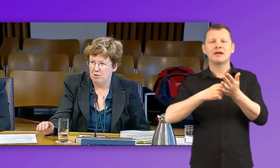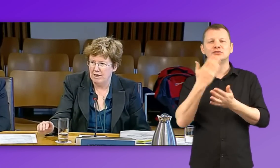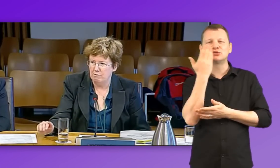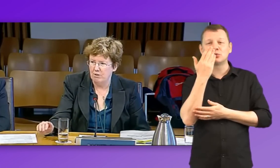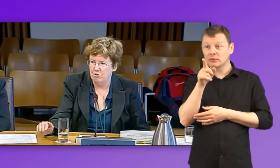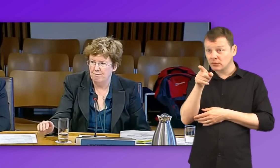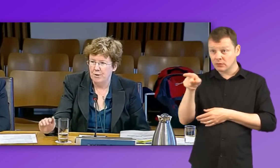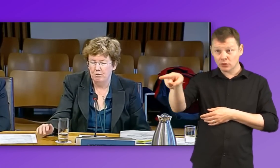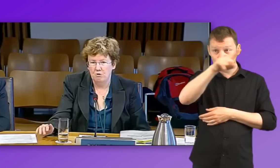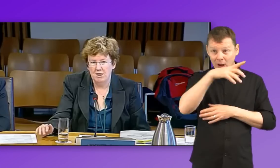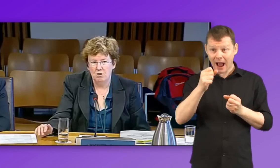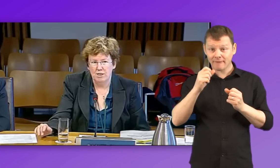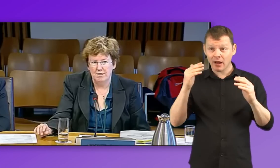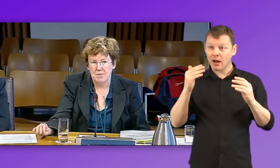modern language, could you teach in it?